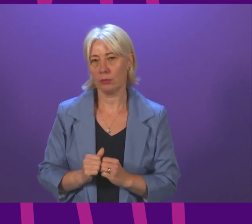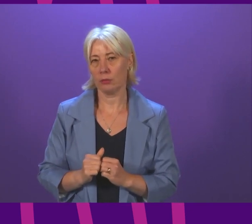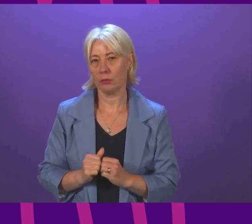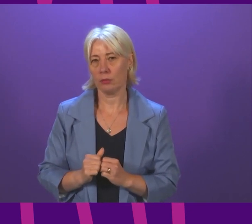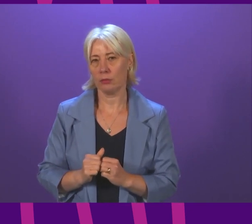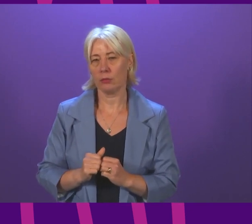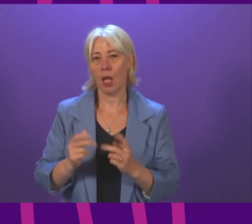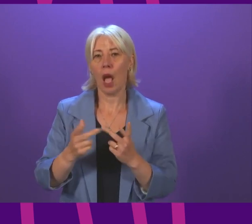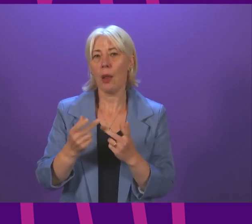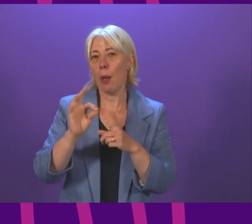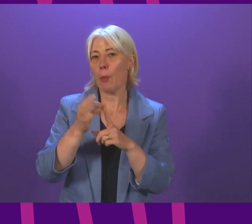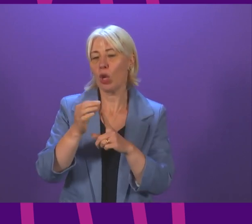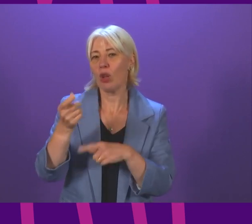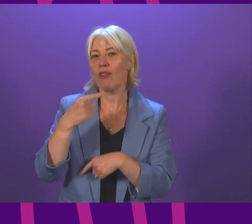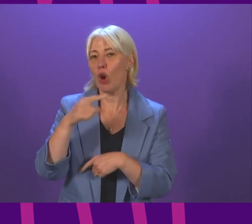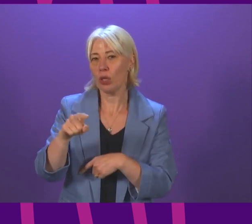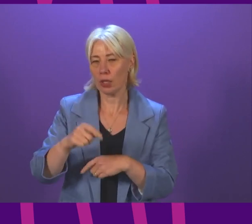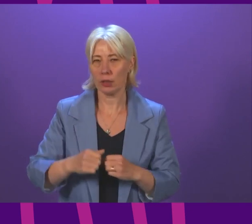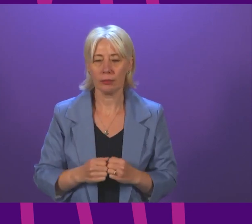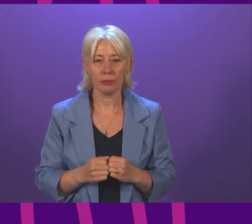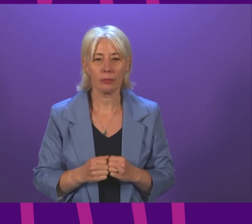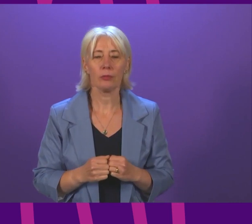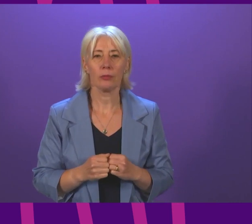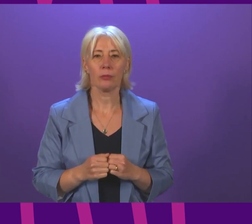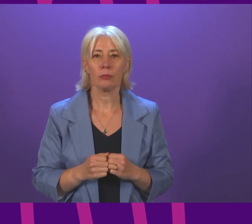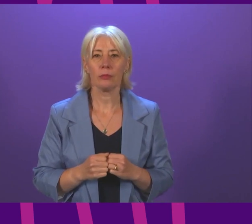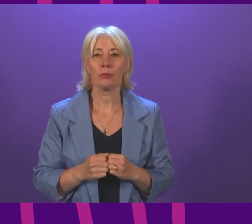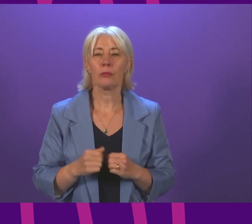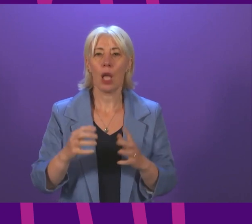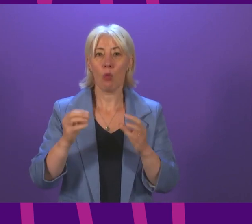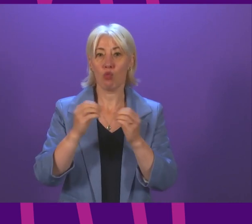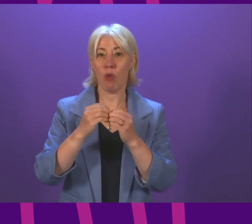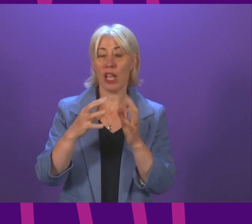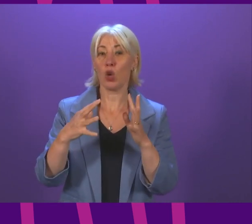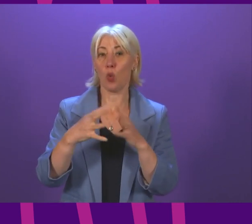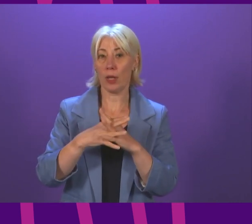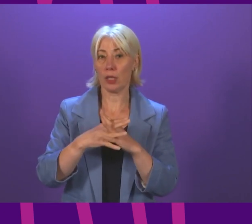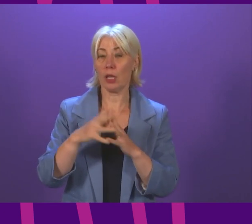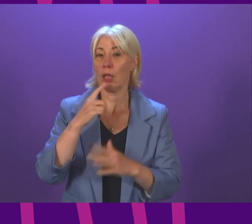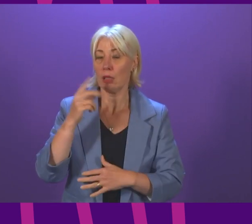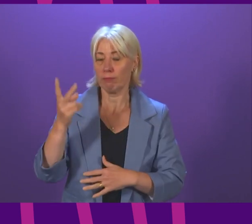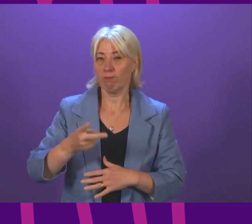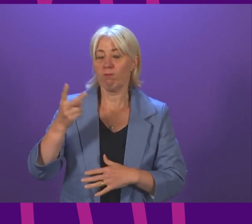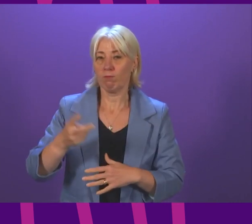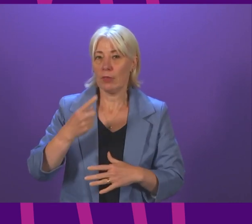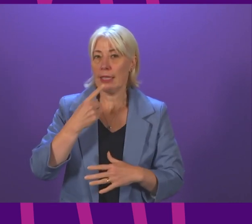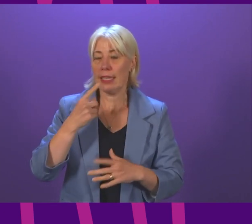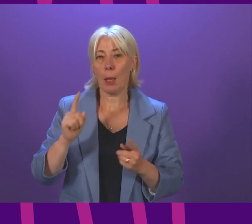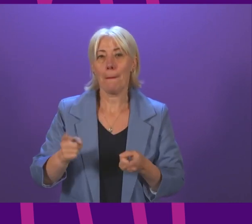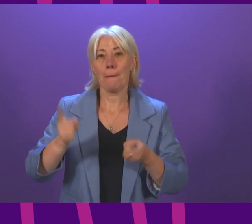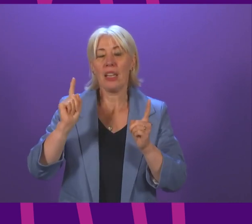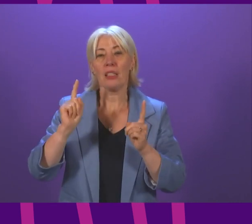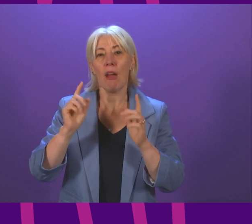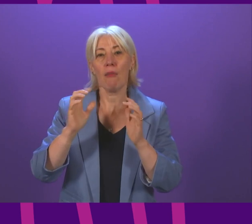point of order Rona Mackay thank you Brian Whittle has several times referred to the minister for